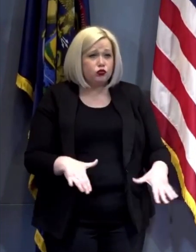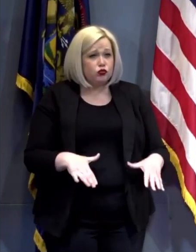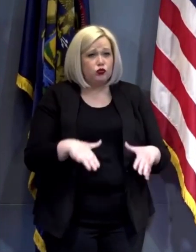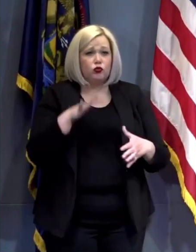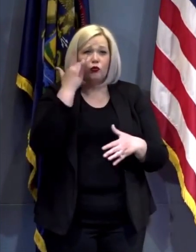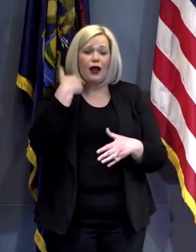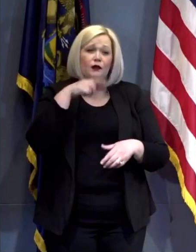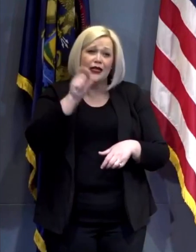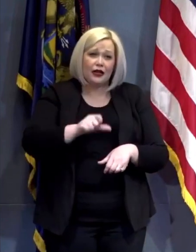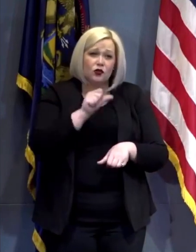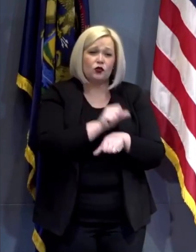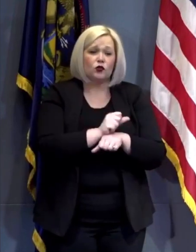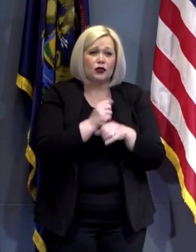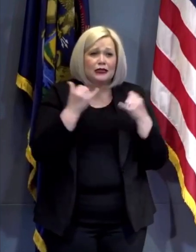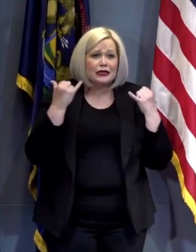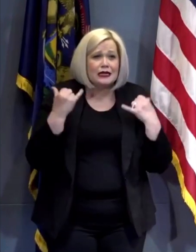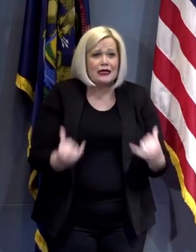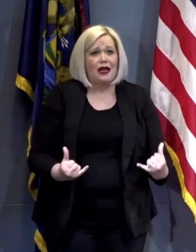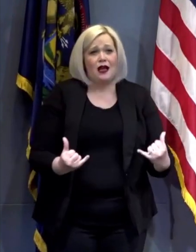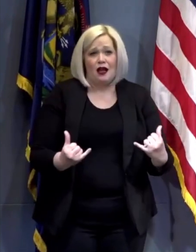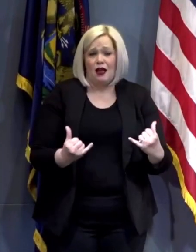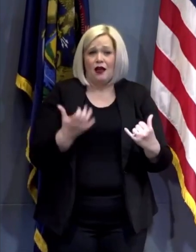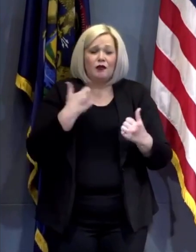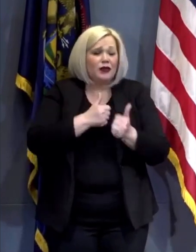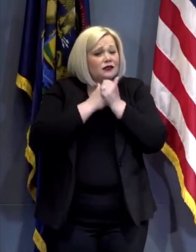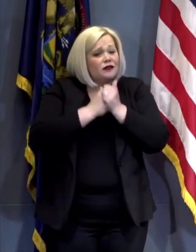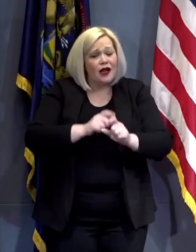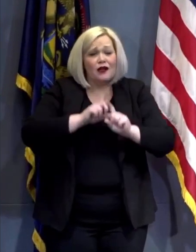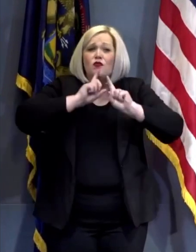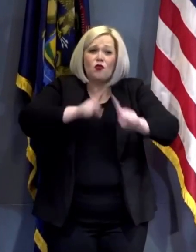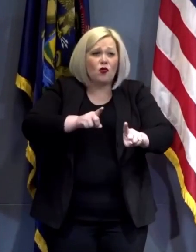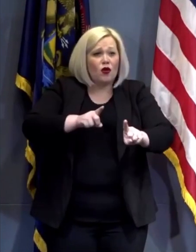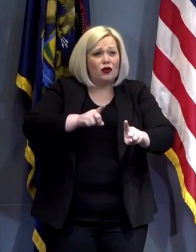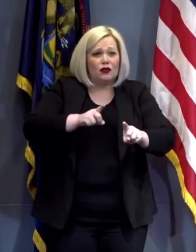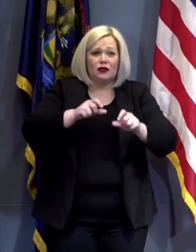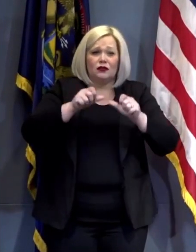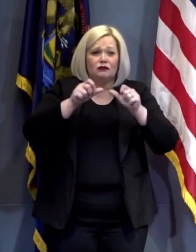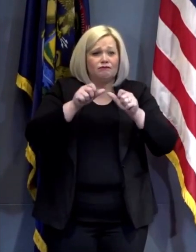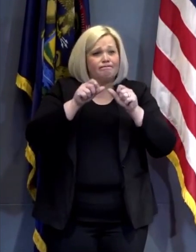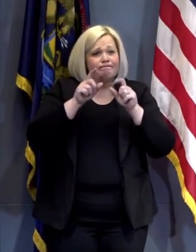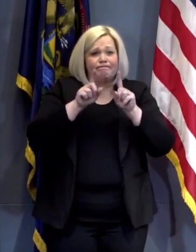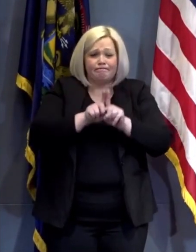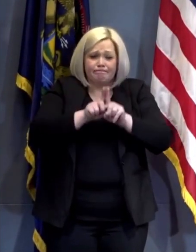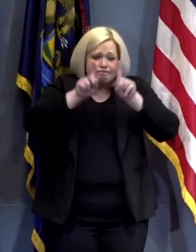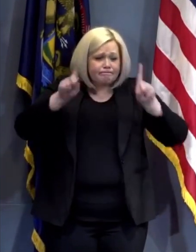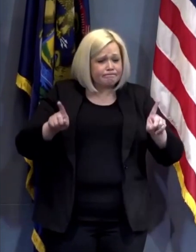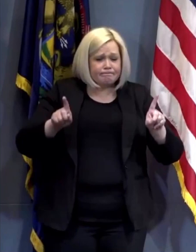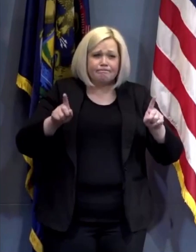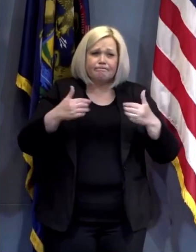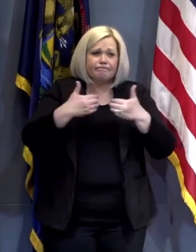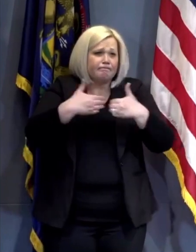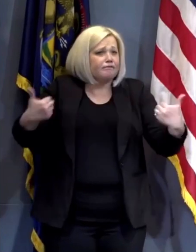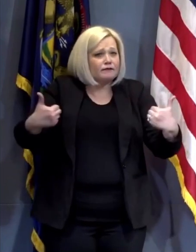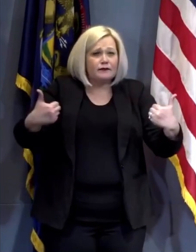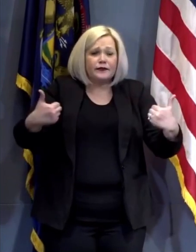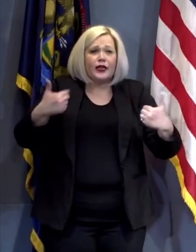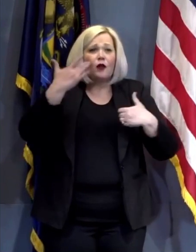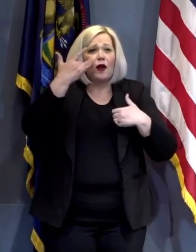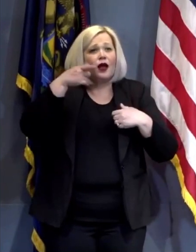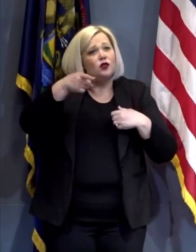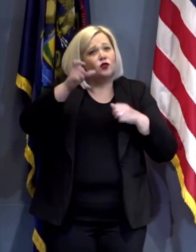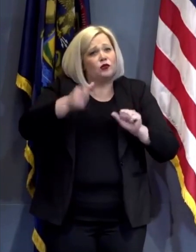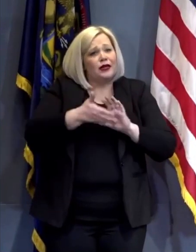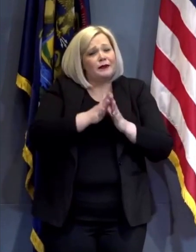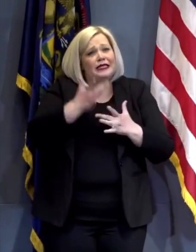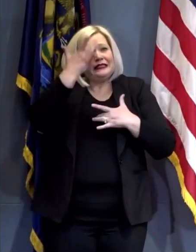why it's important to follow the orders and maintain social distancing because you can carry the virus and spread it without knowing it it's